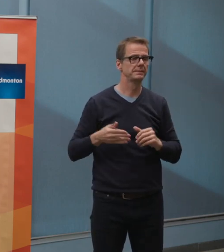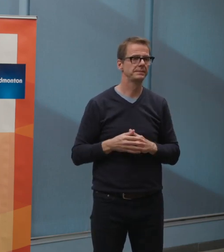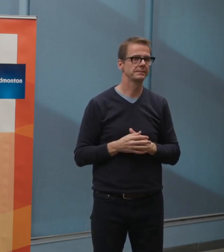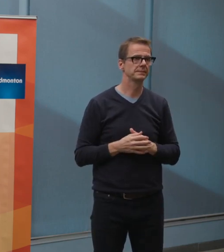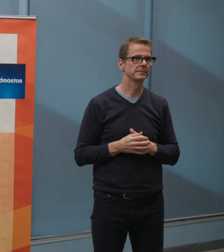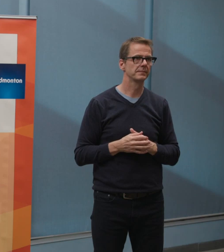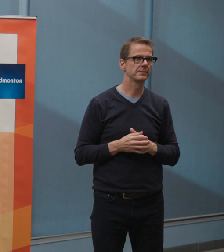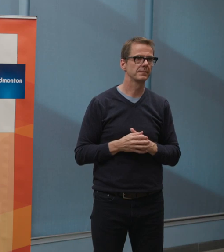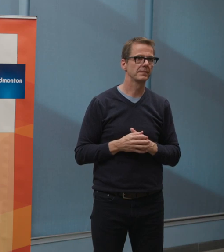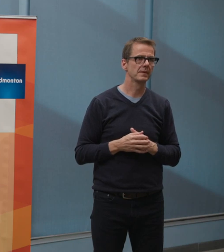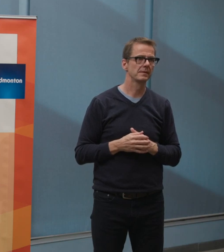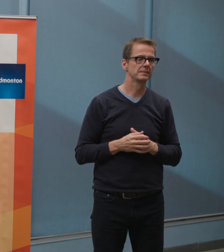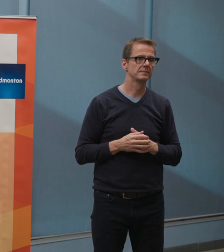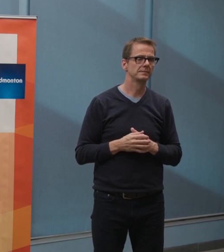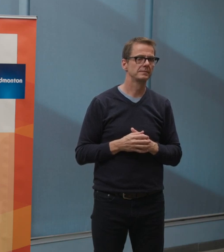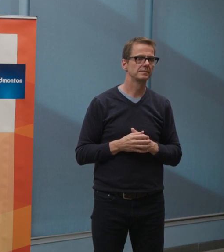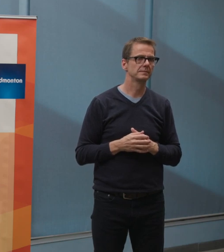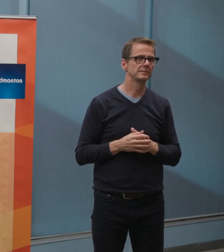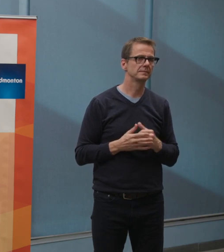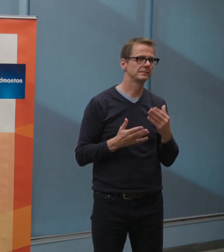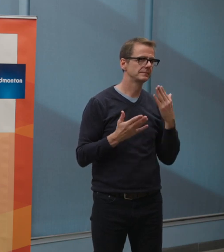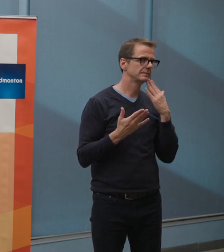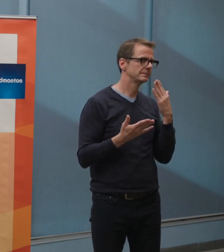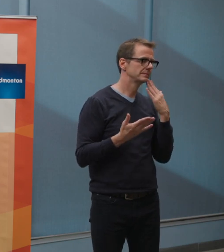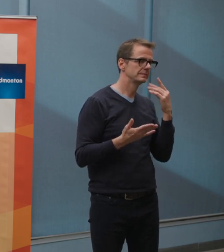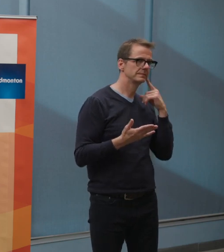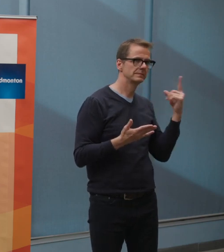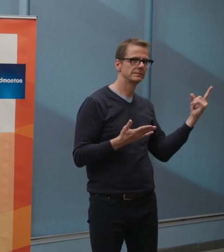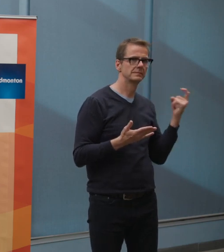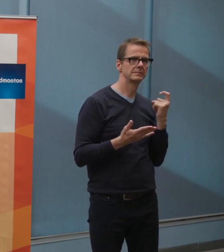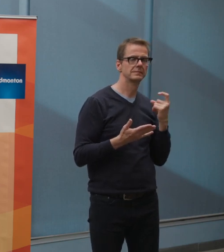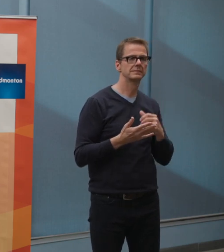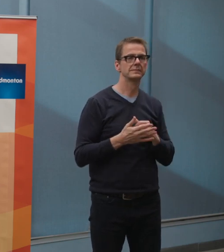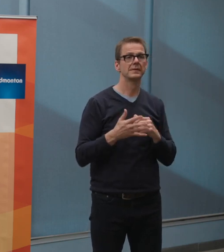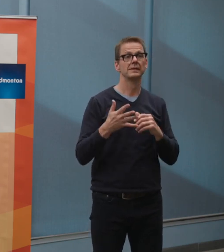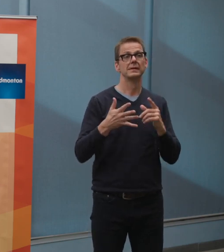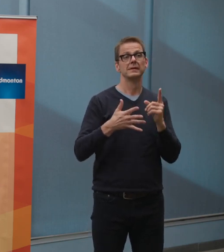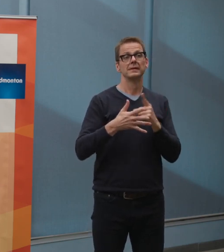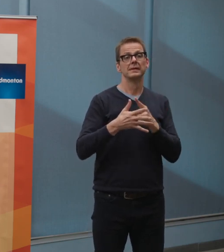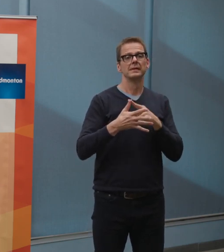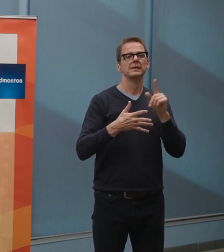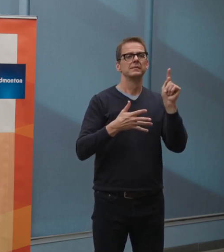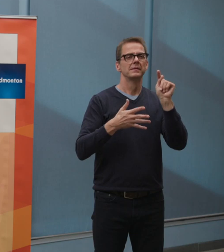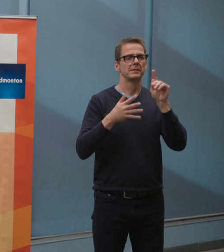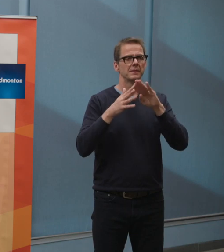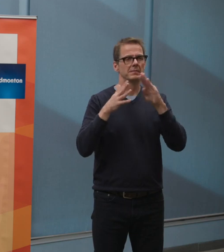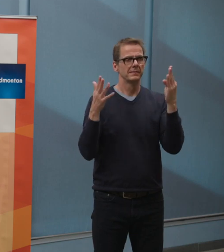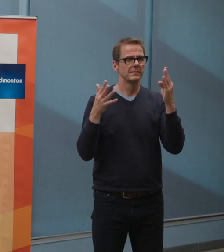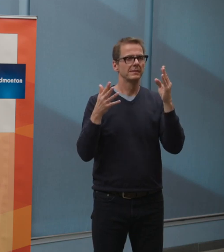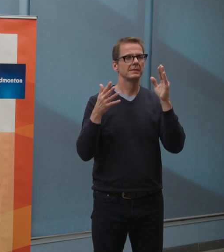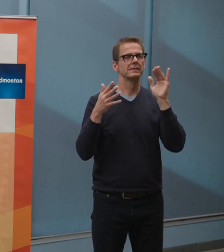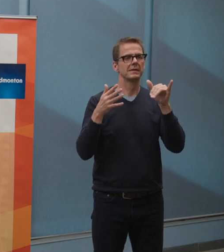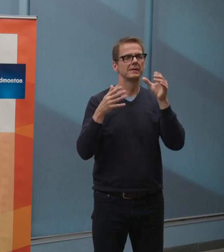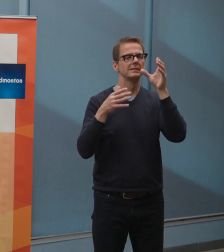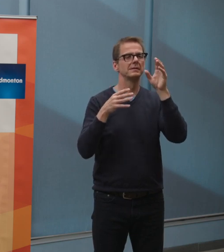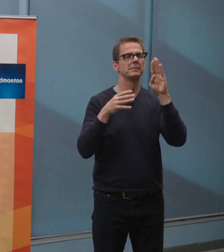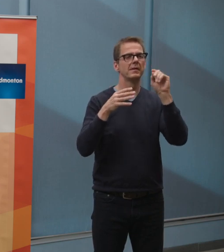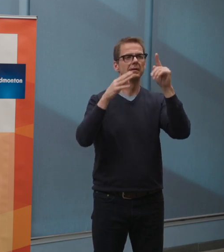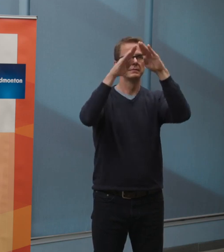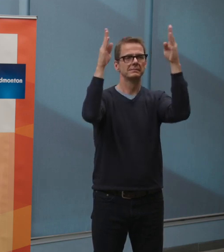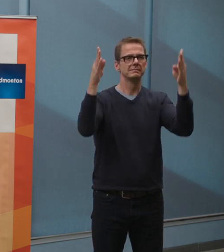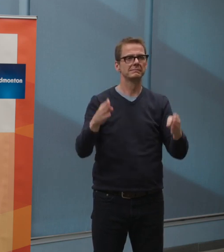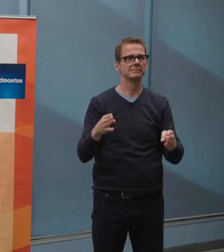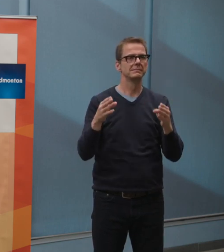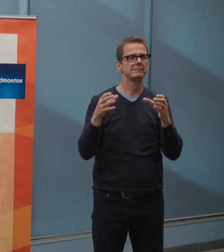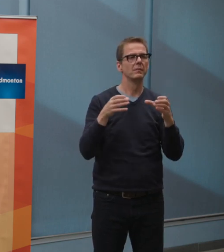the additional porta potties and the washrooms opening, Transit Peace Officers and EPS continuing their efforts on the